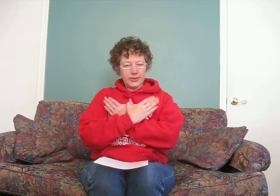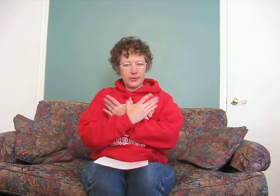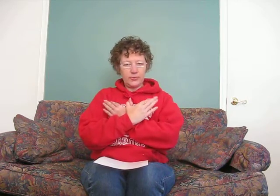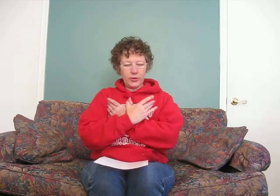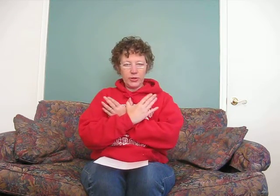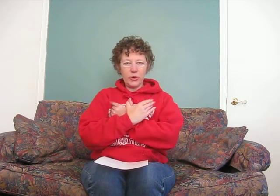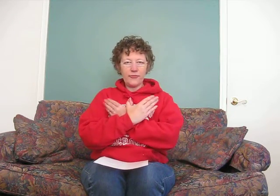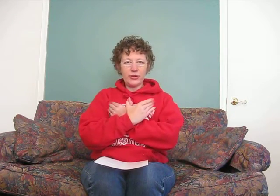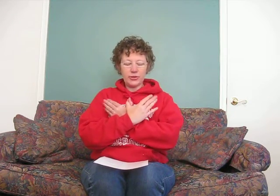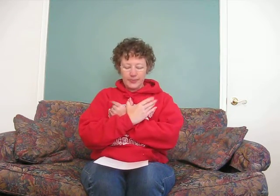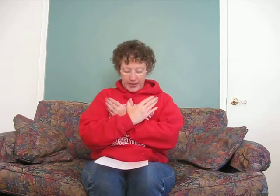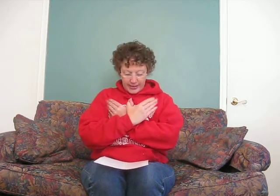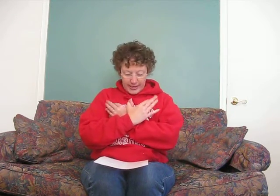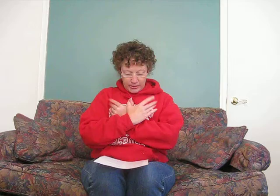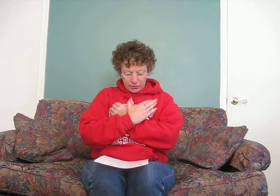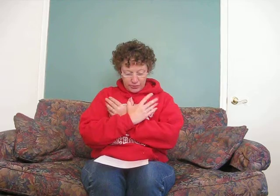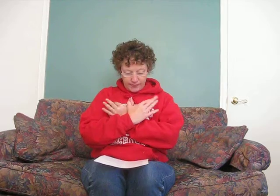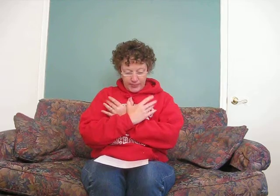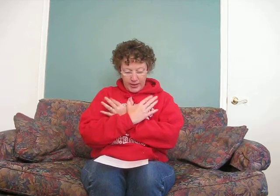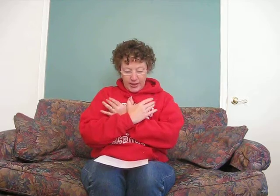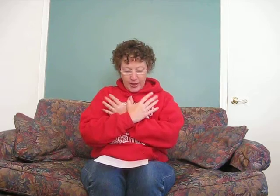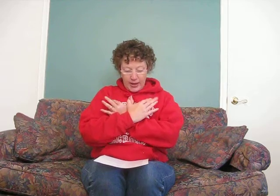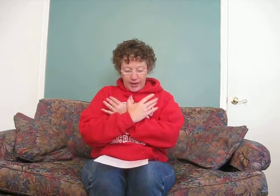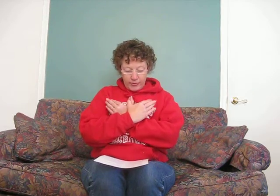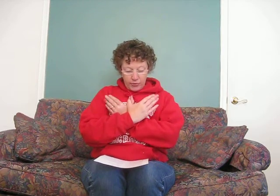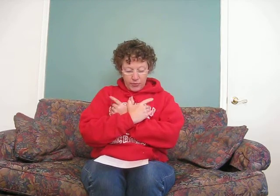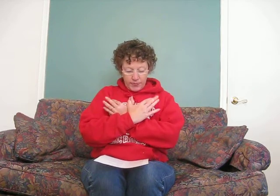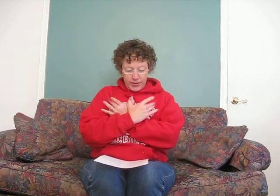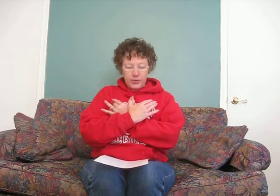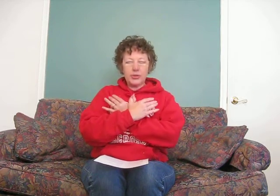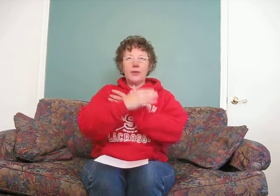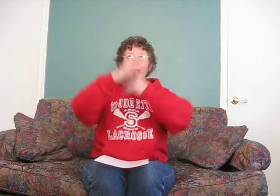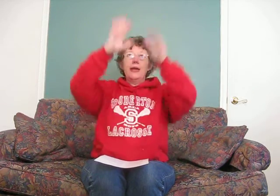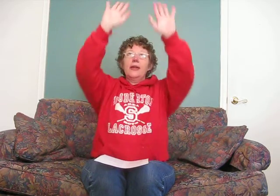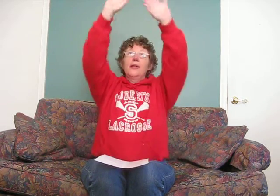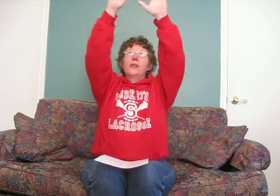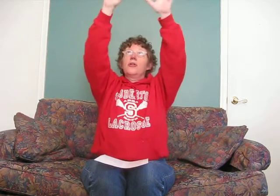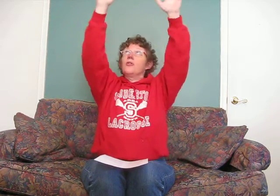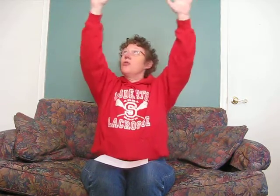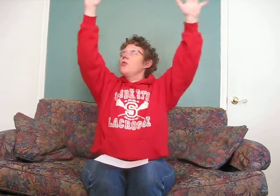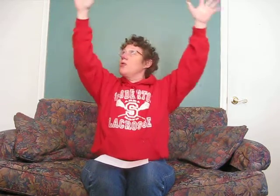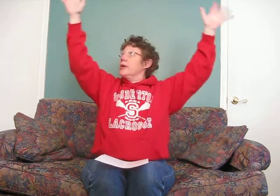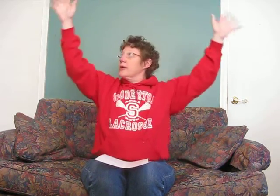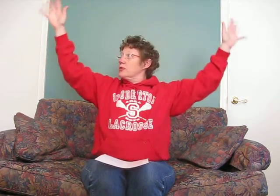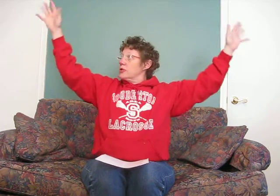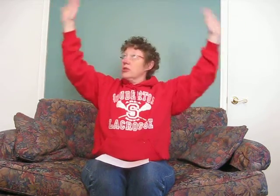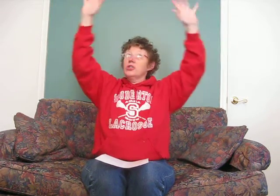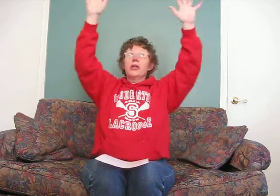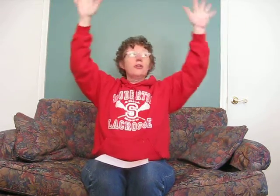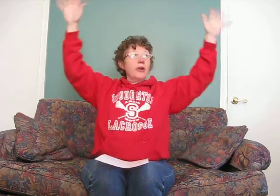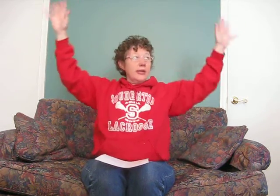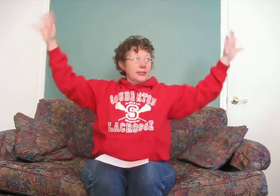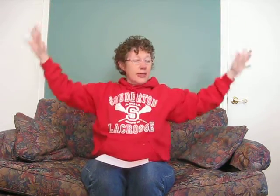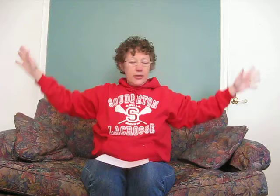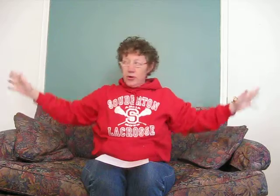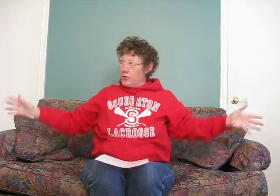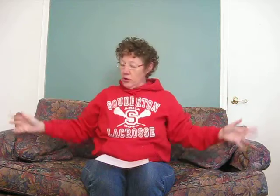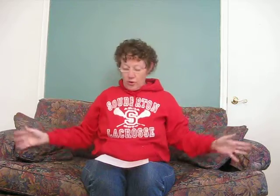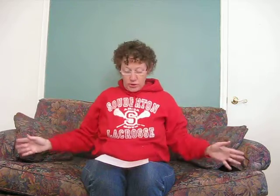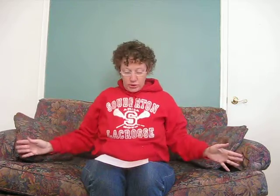and wiggle our fingers to make the angel of the Lord appear to them. And the glory, you're just going to shake your hands and kind of go in an arch